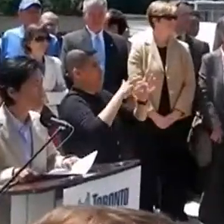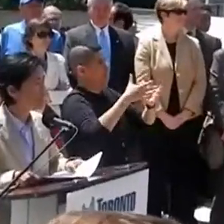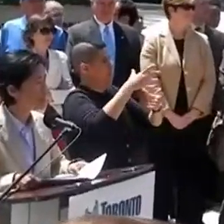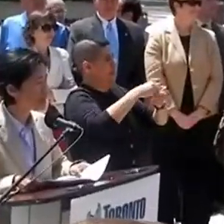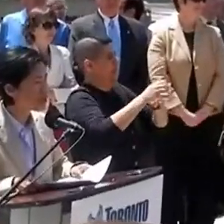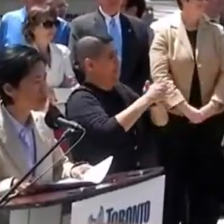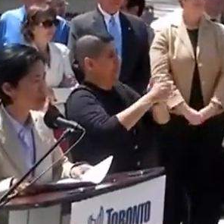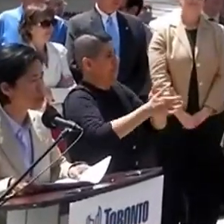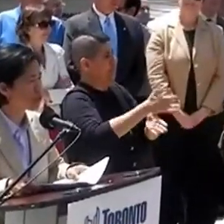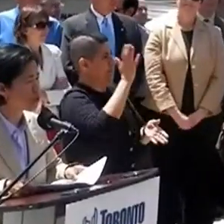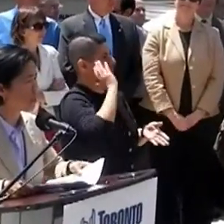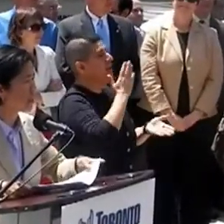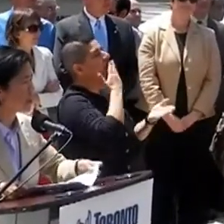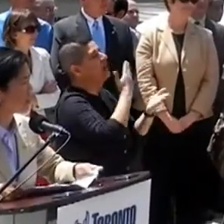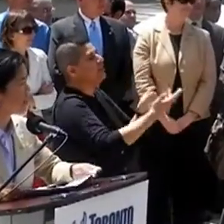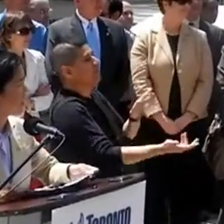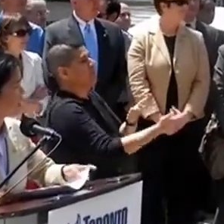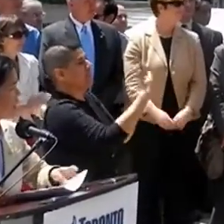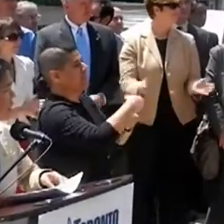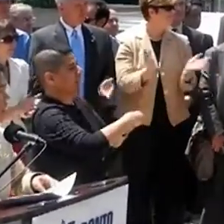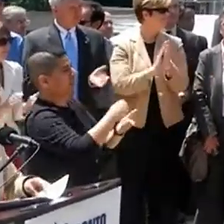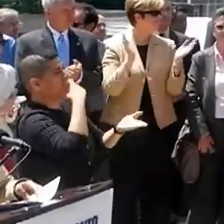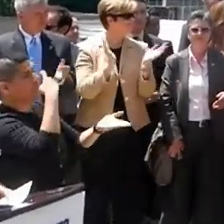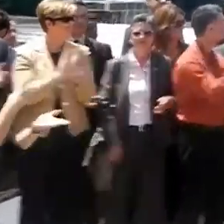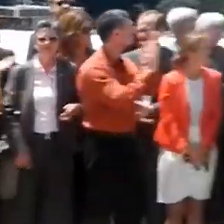and thank you very much for joining us.